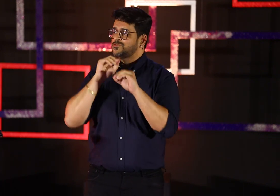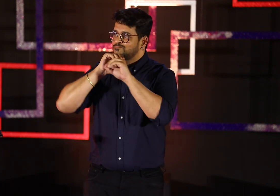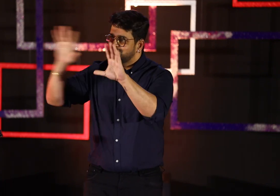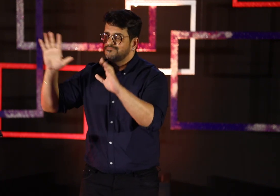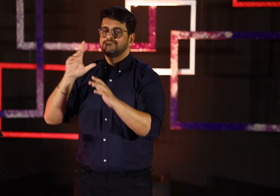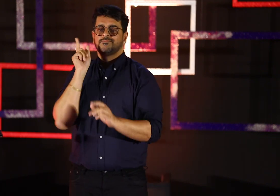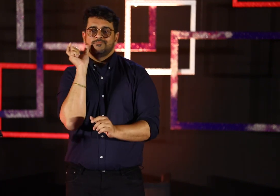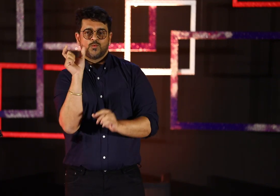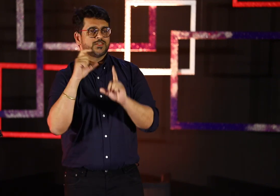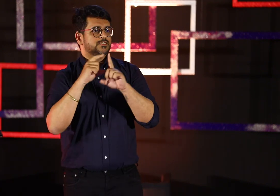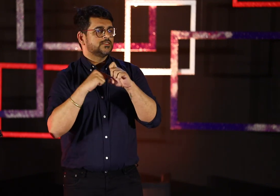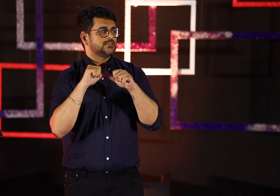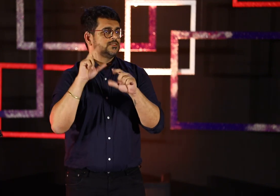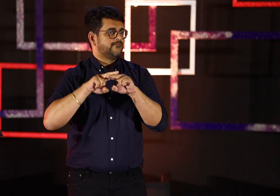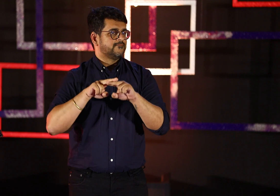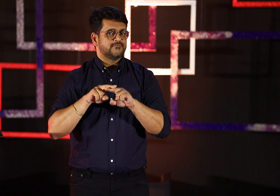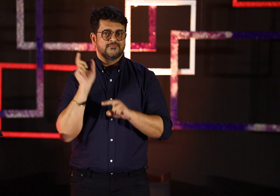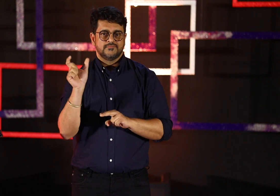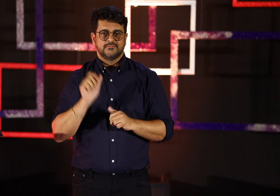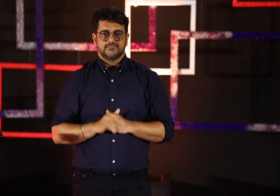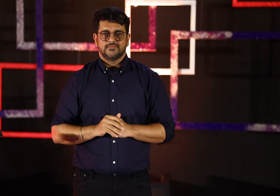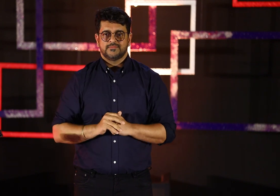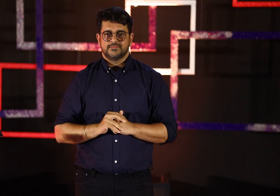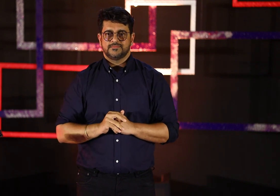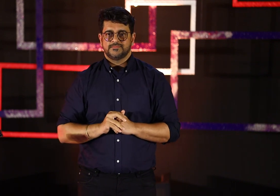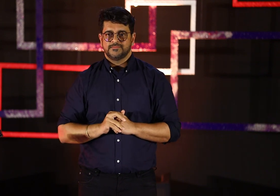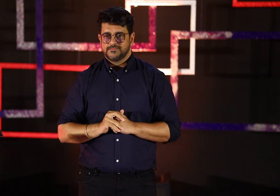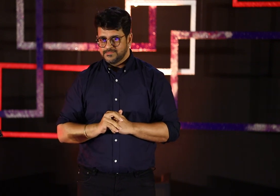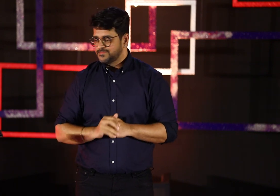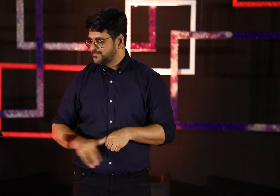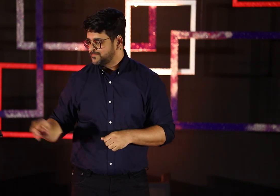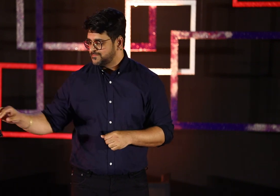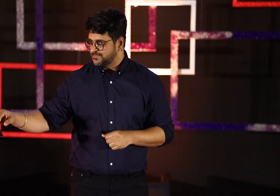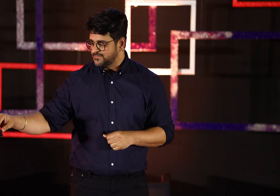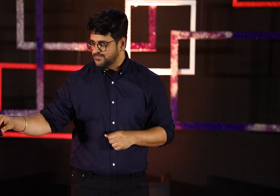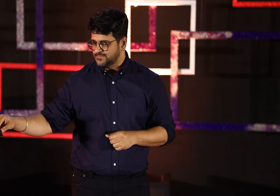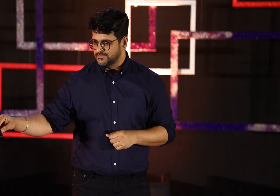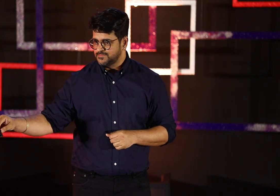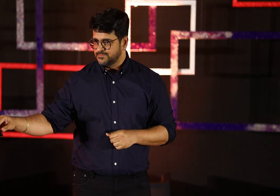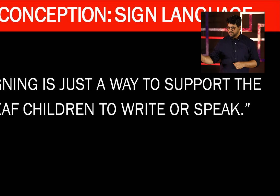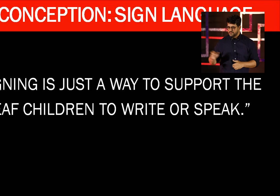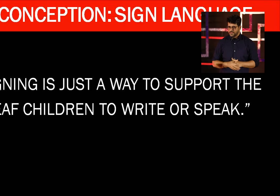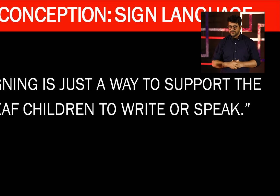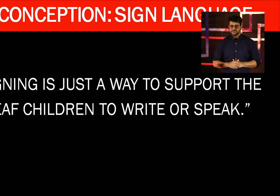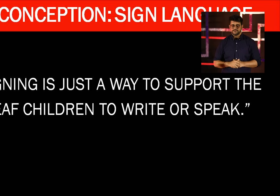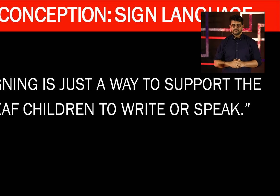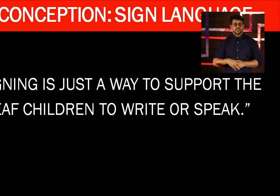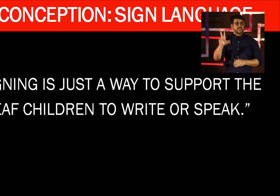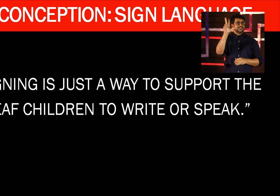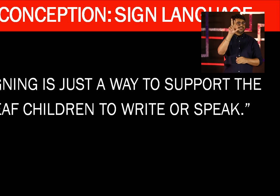to spread to you and let you know that we like to be called only as D, E, A, F, deaf. The second misconception is,